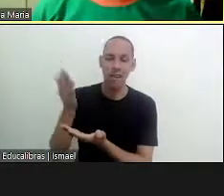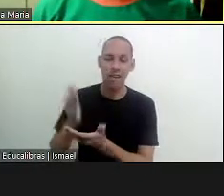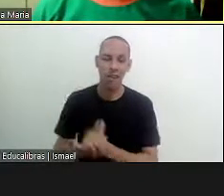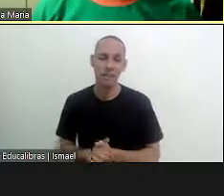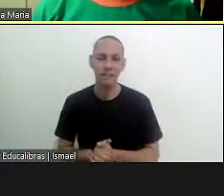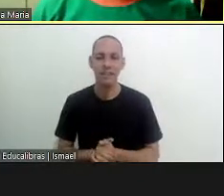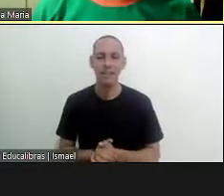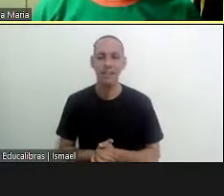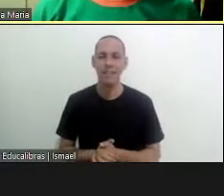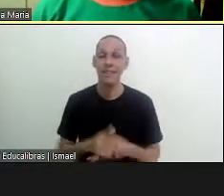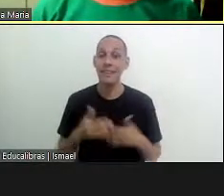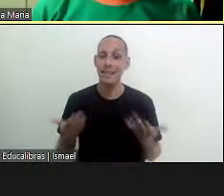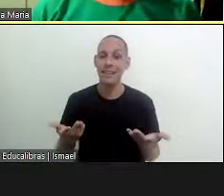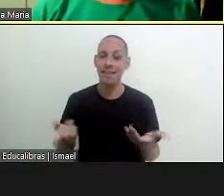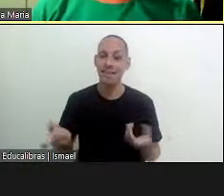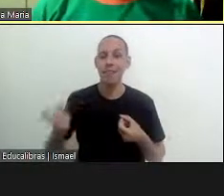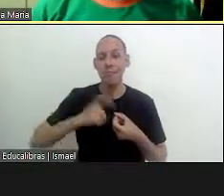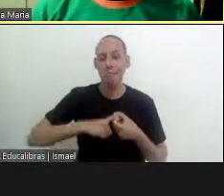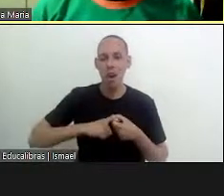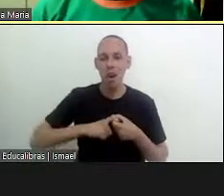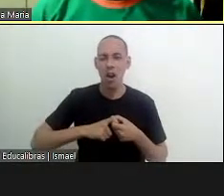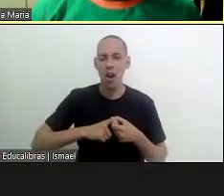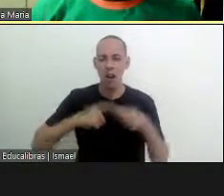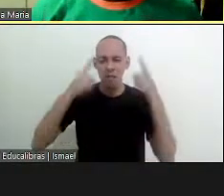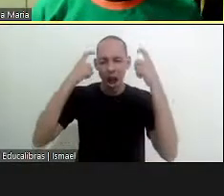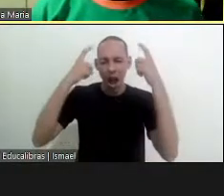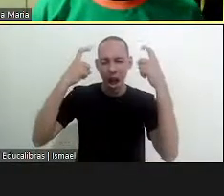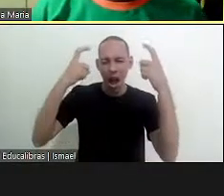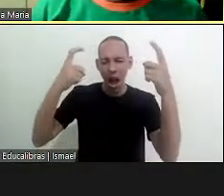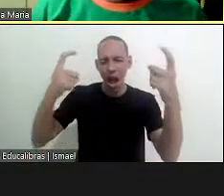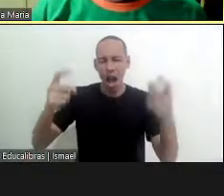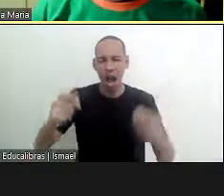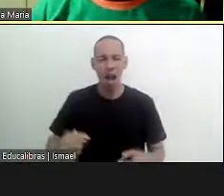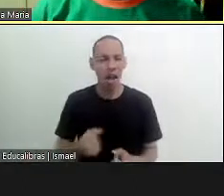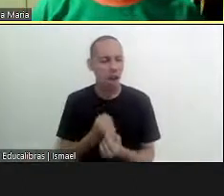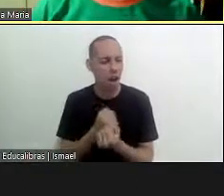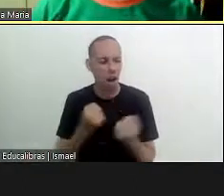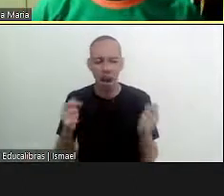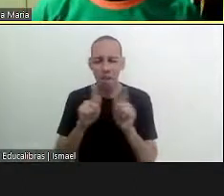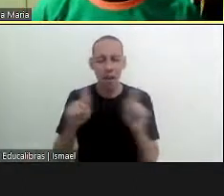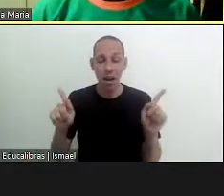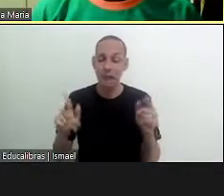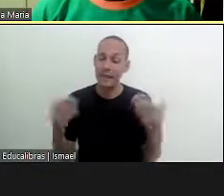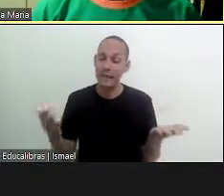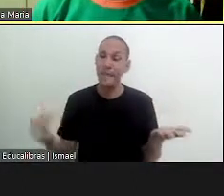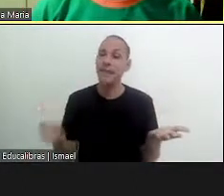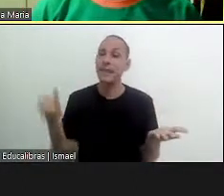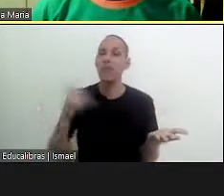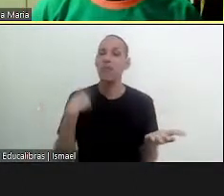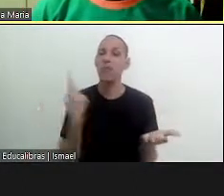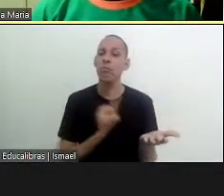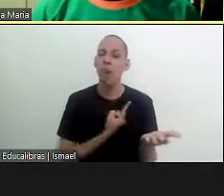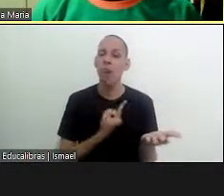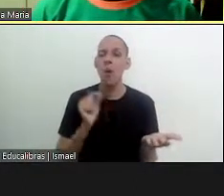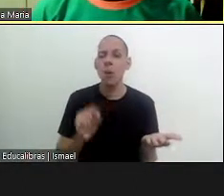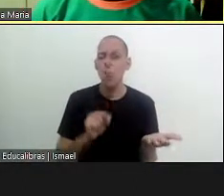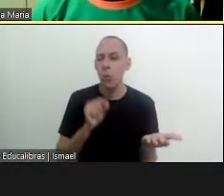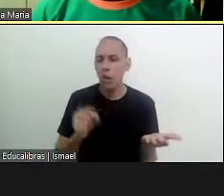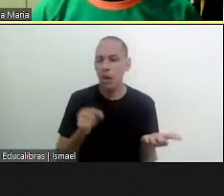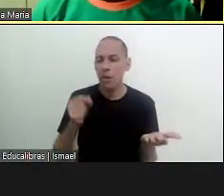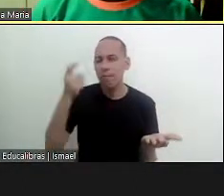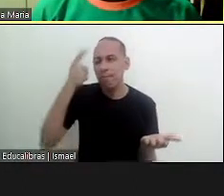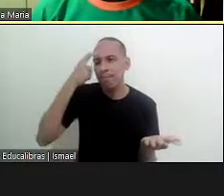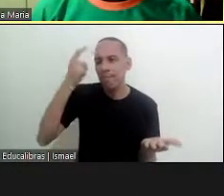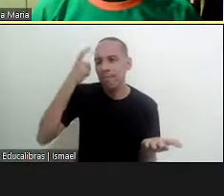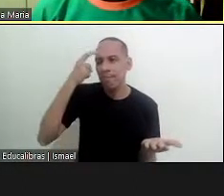we return to some of these things of what was seen in barbaric times so it is very important for us